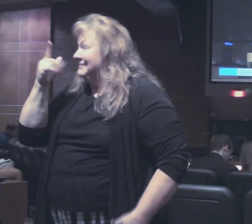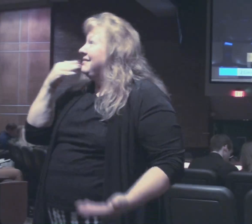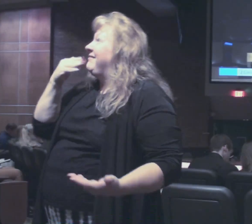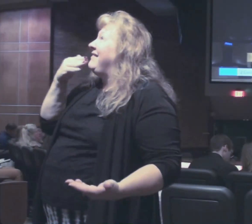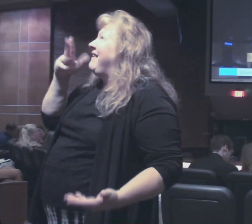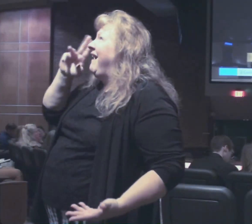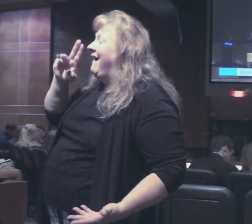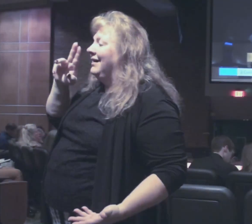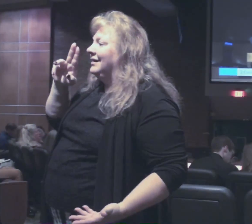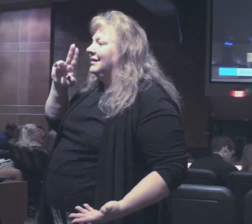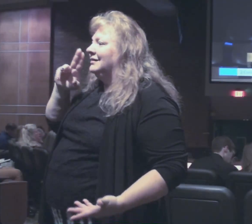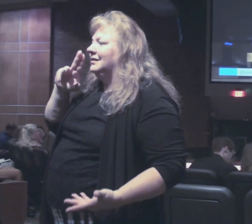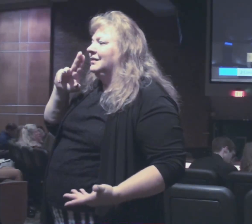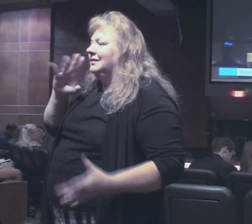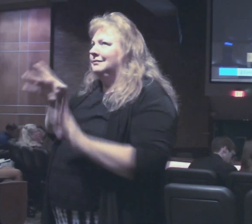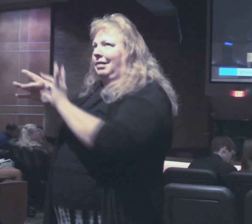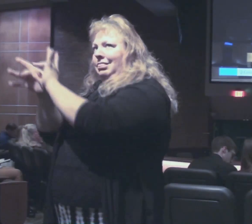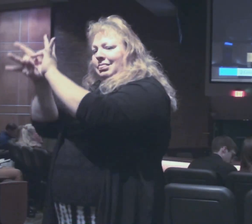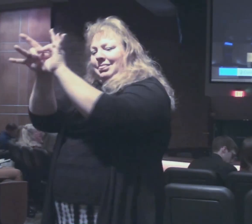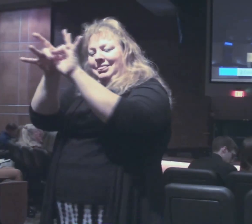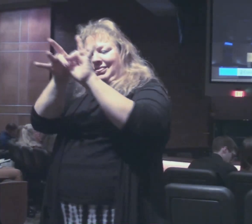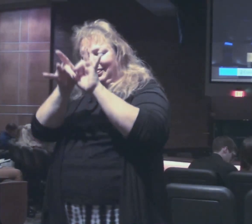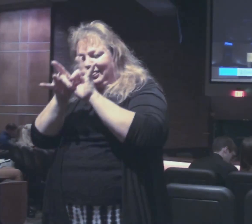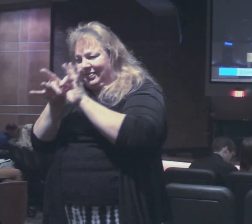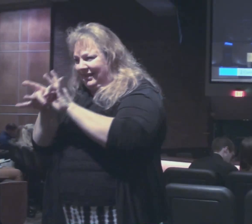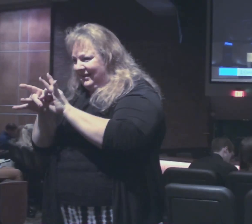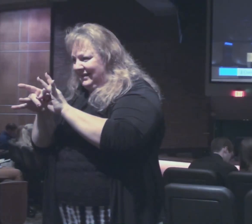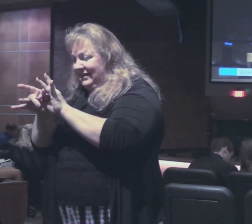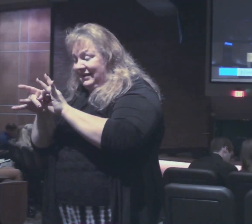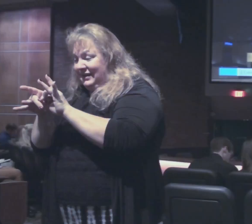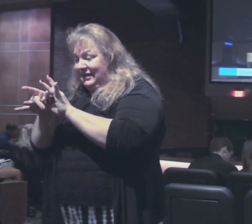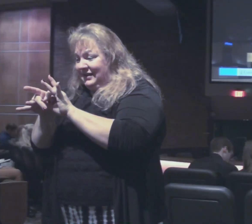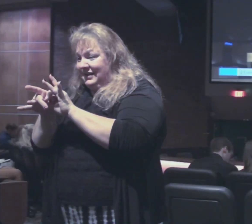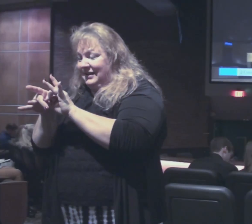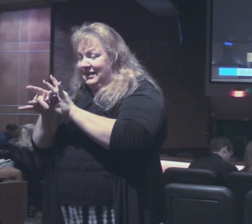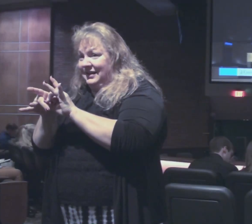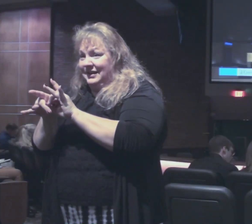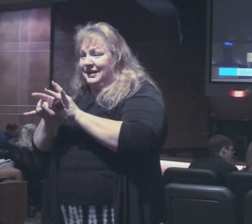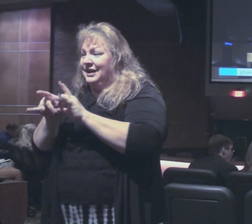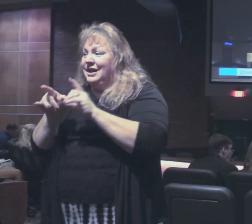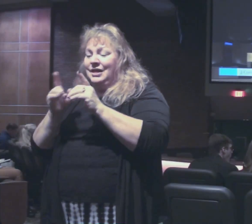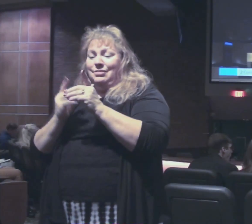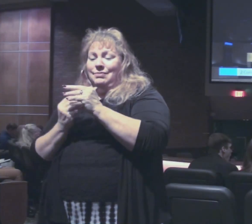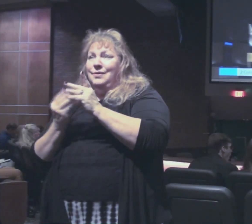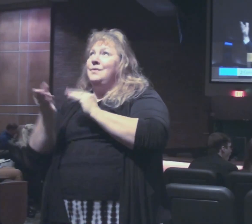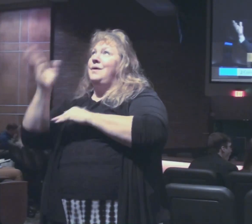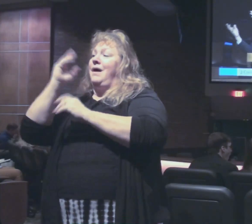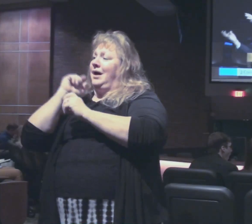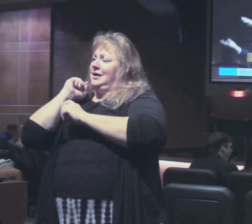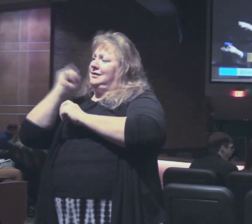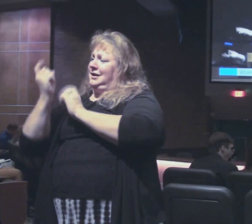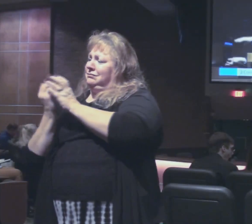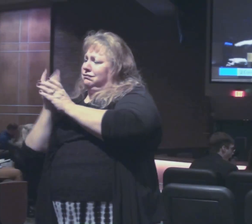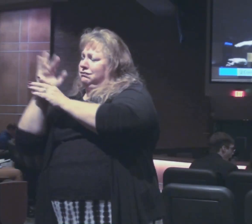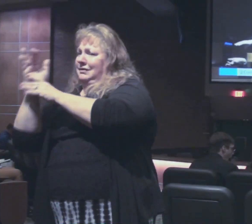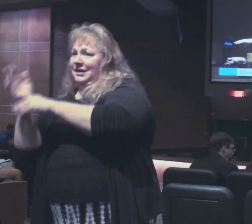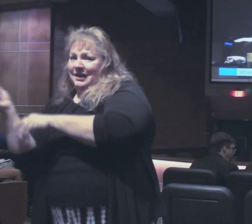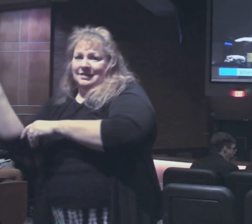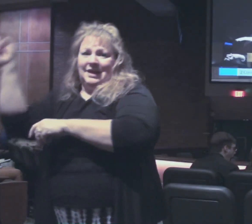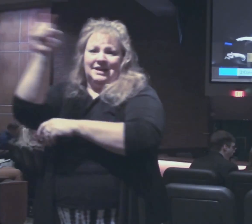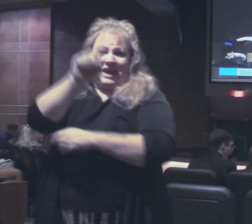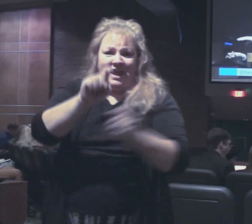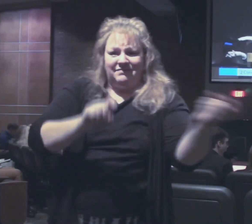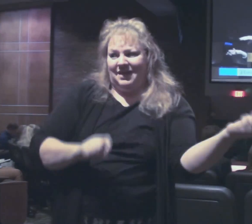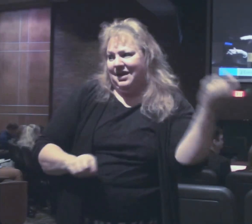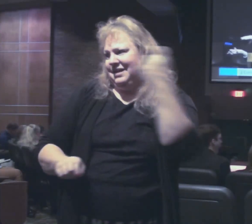there is a tie you as a result of God's grace overflowing in your life for giving to them so they